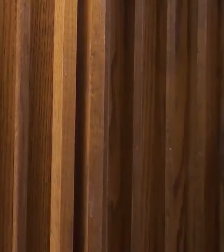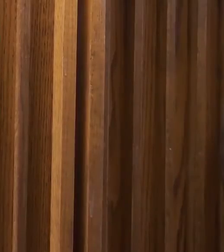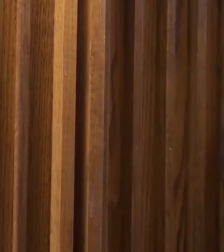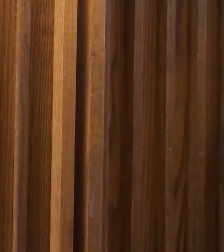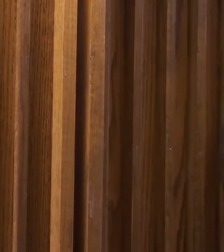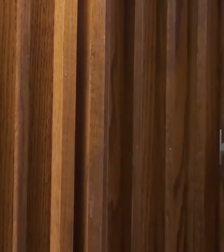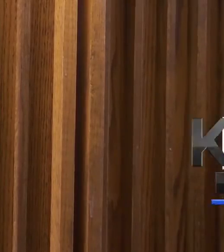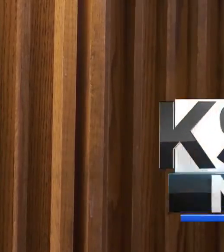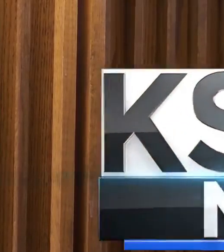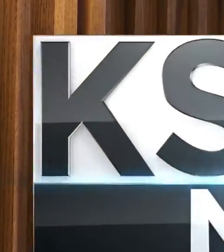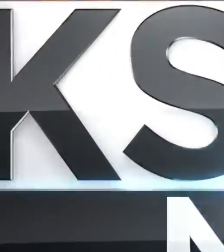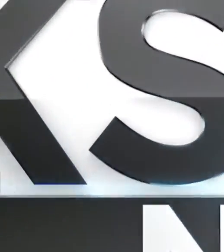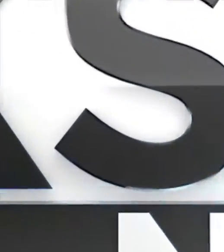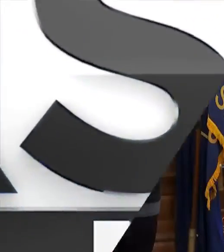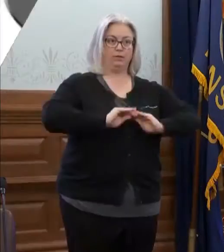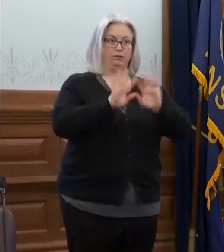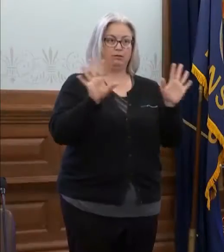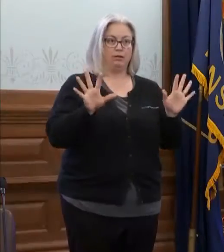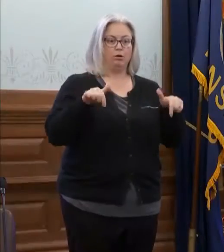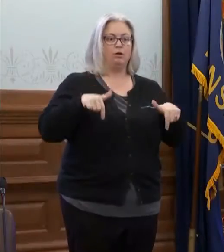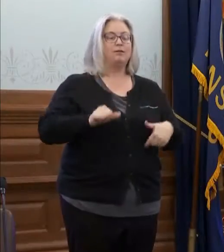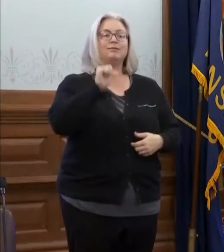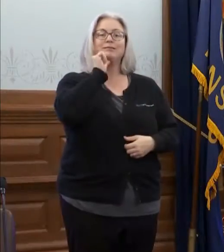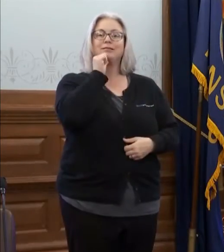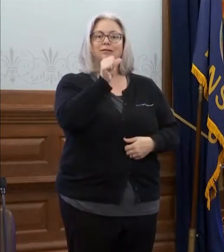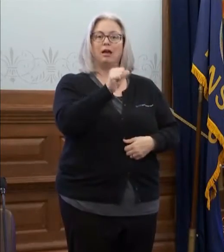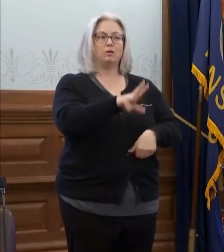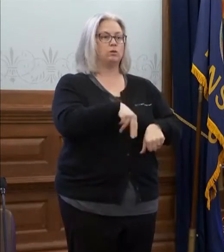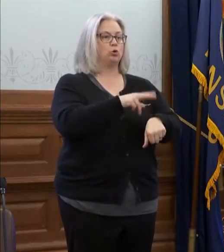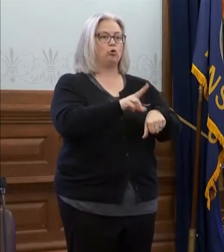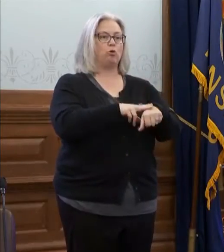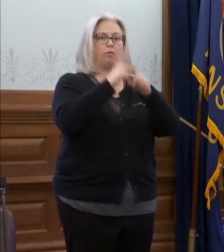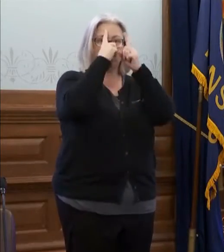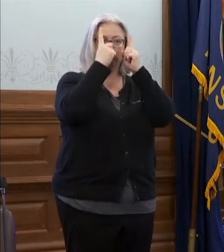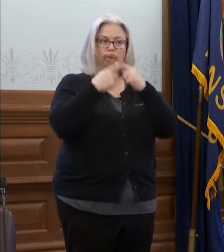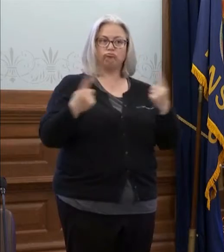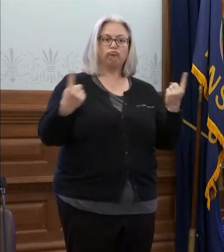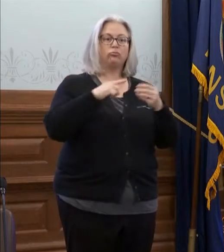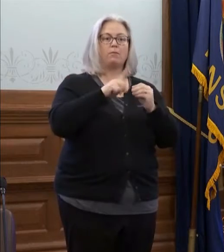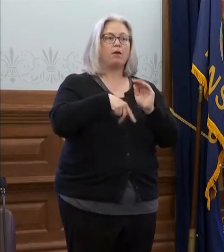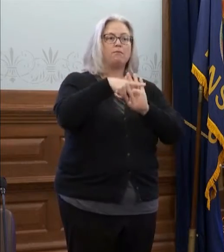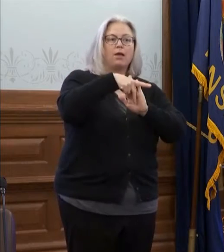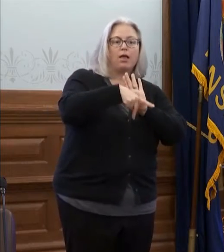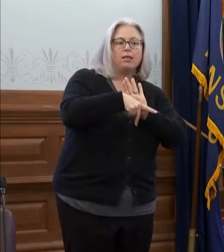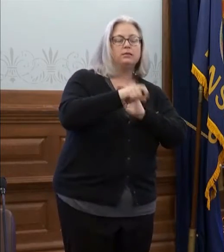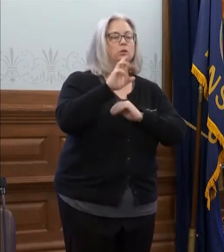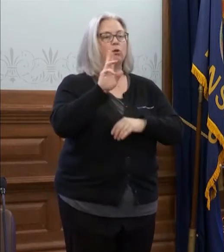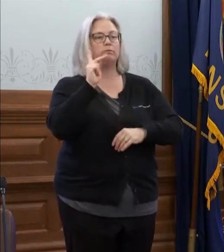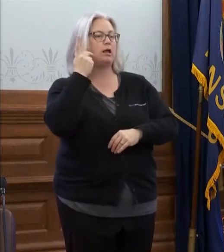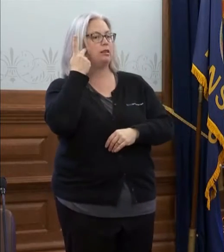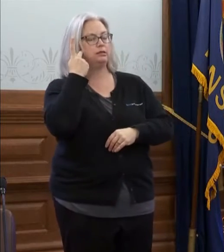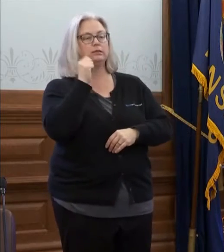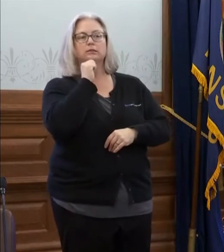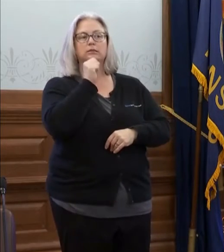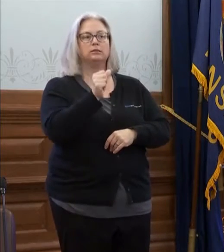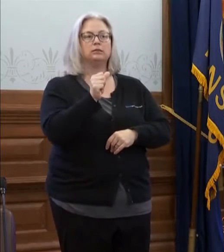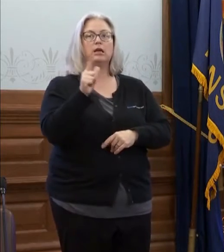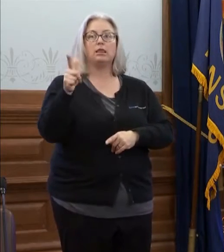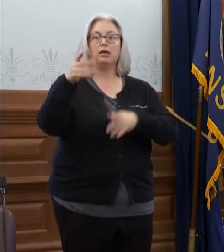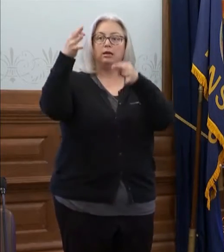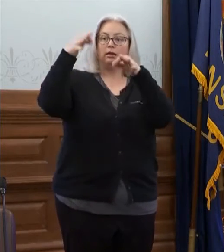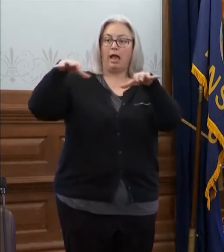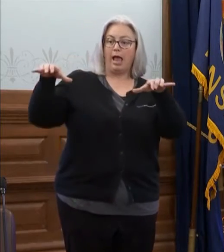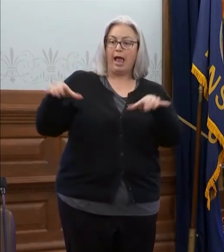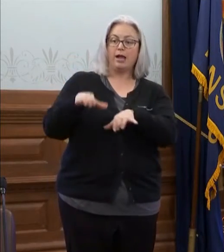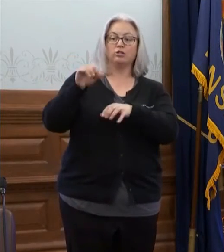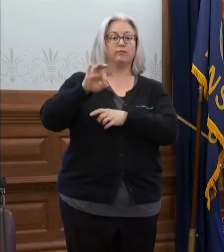intervene. This is not a normal disagreement about policy or politics. The actions of the